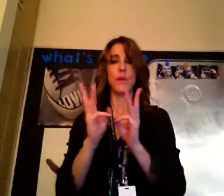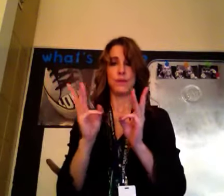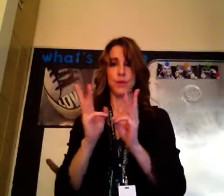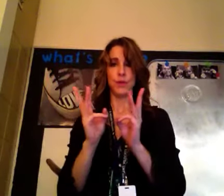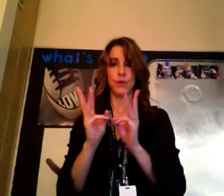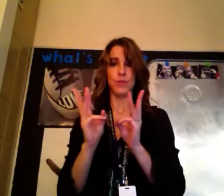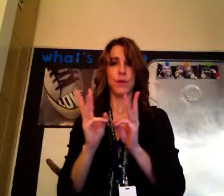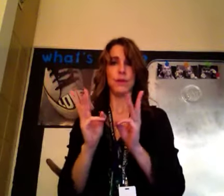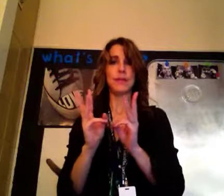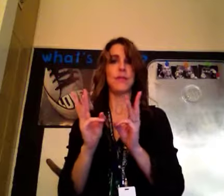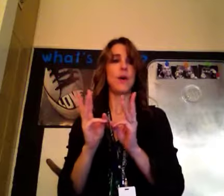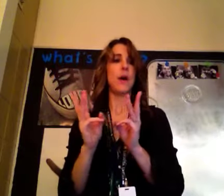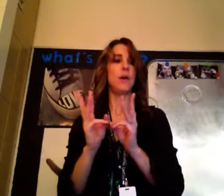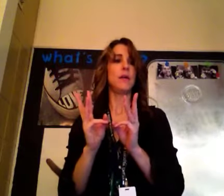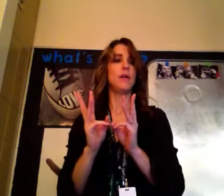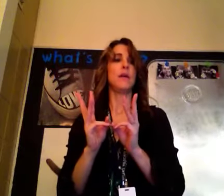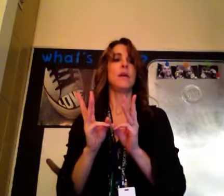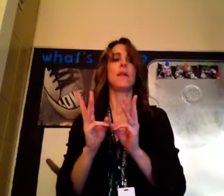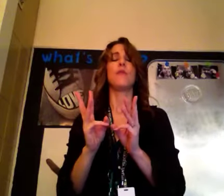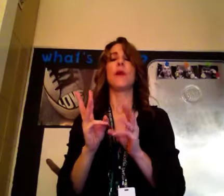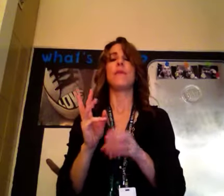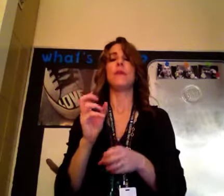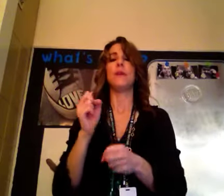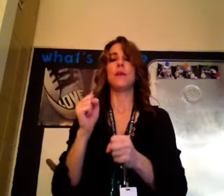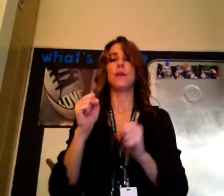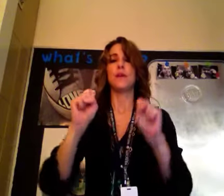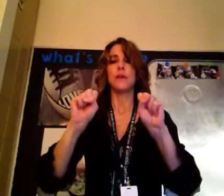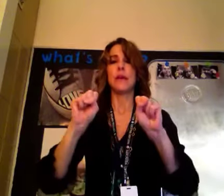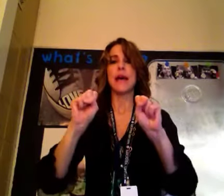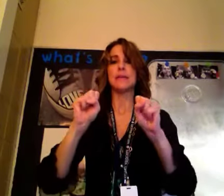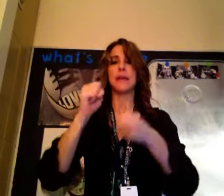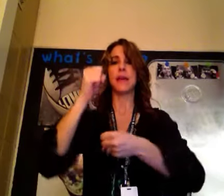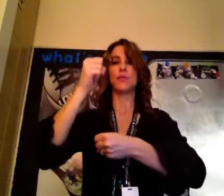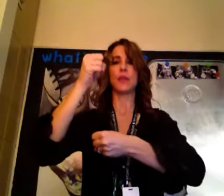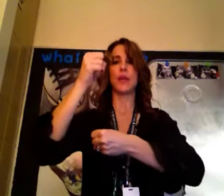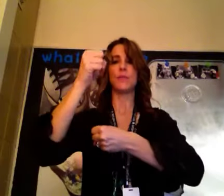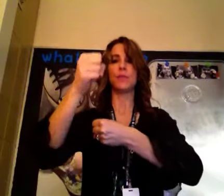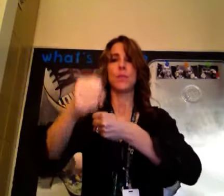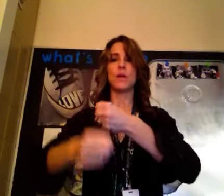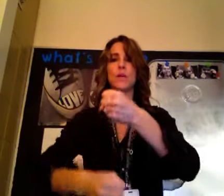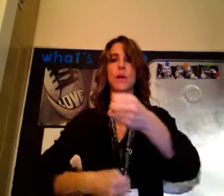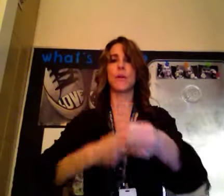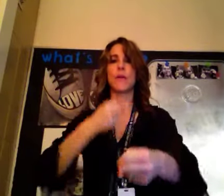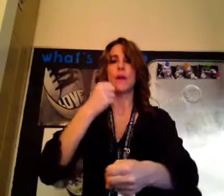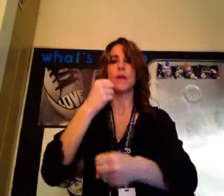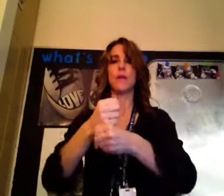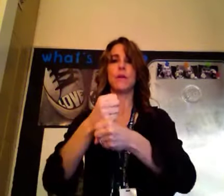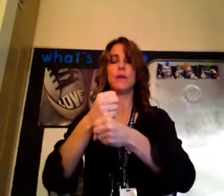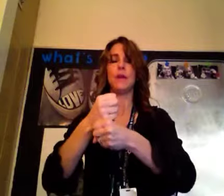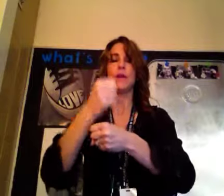winter, we already did fall. Then you have year, S-hand shapes, one going around the other, year,